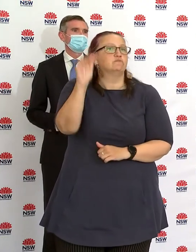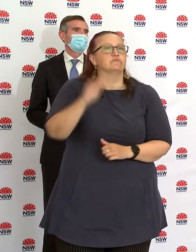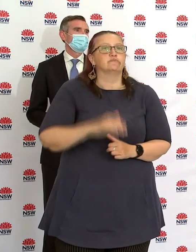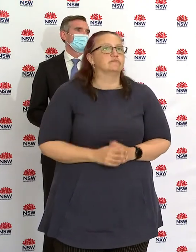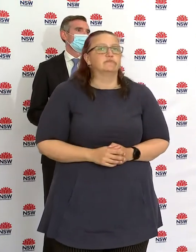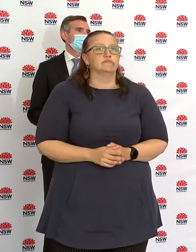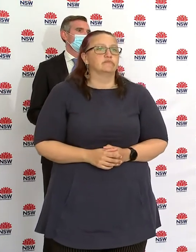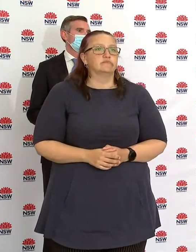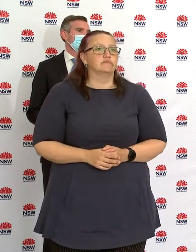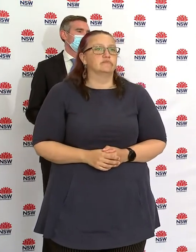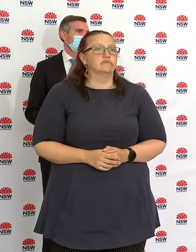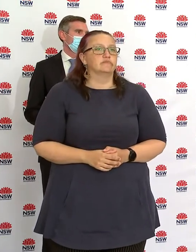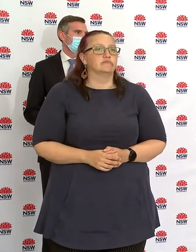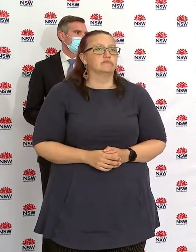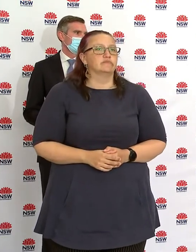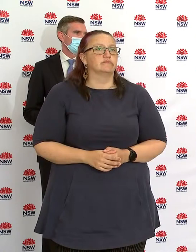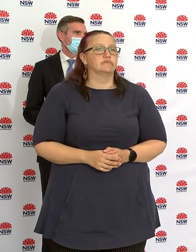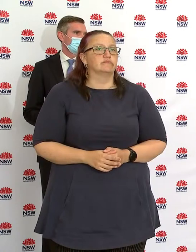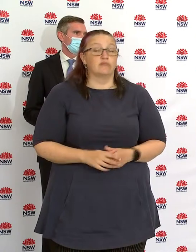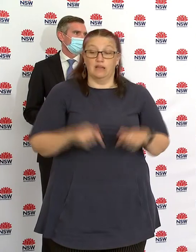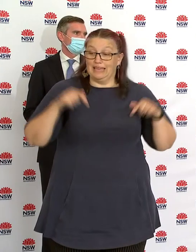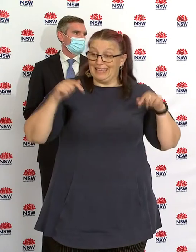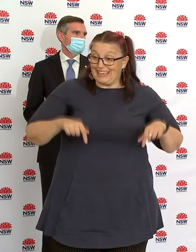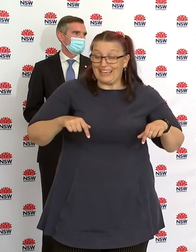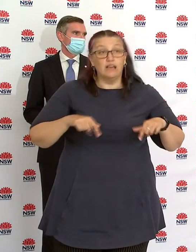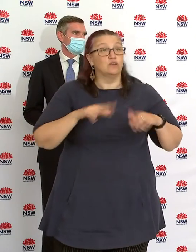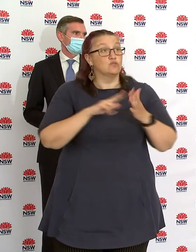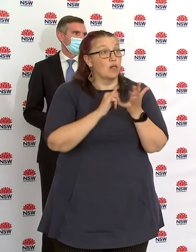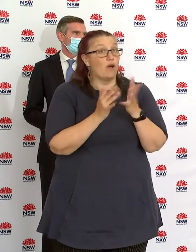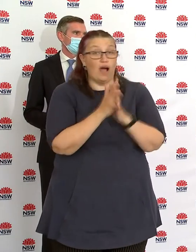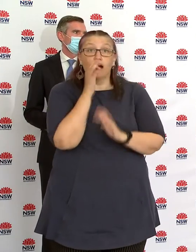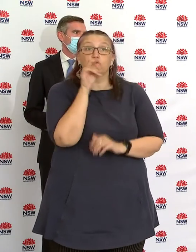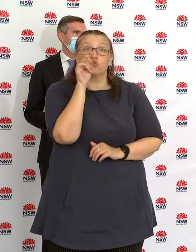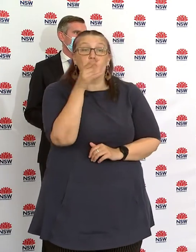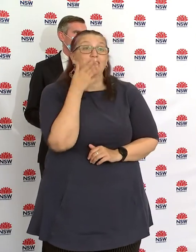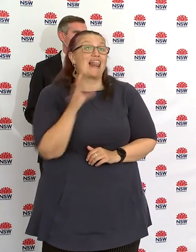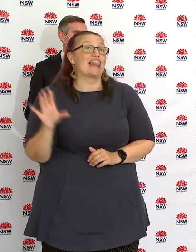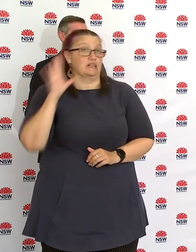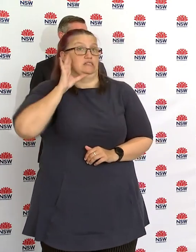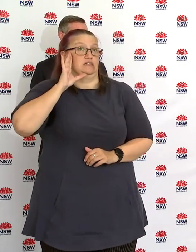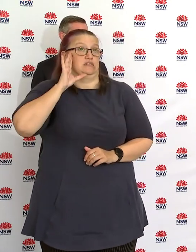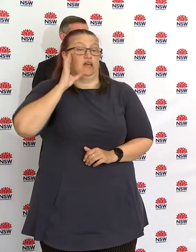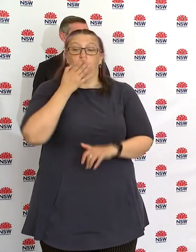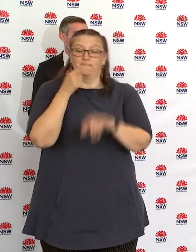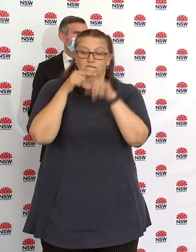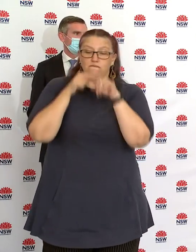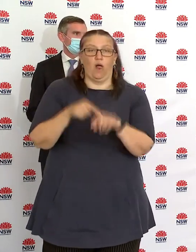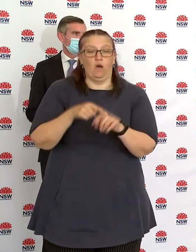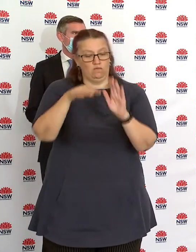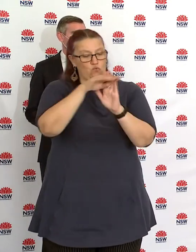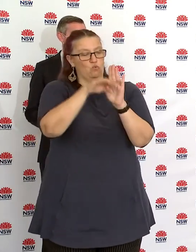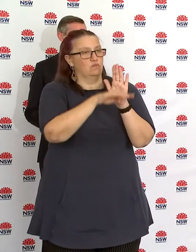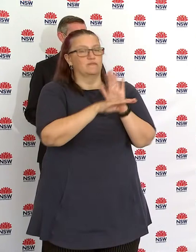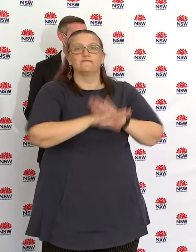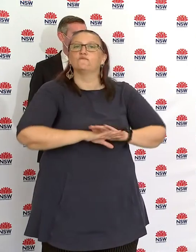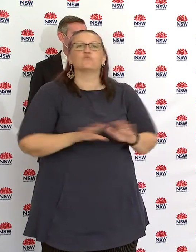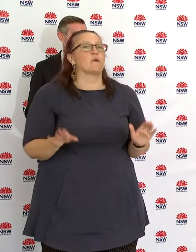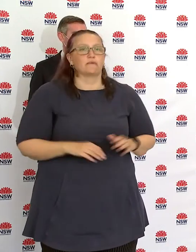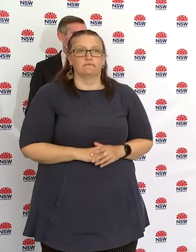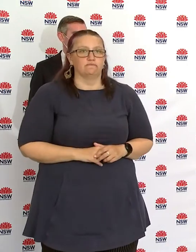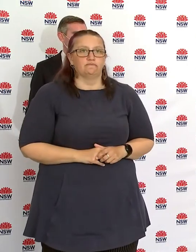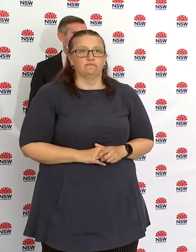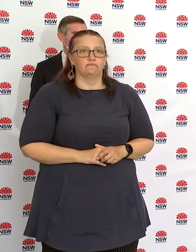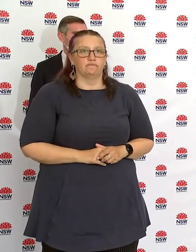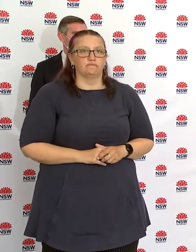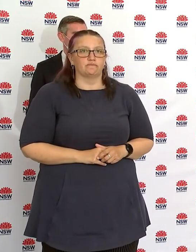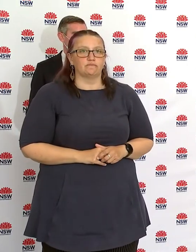responsibility. And it's a responsibility to listen and to respond to the requirements of the health orders. But also as the Premier